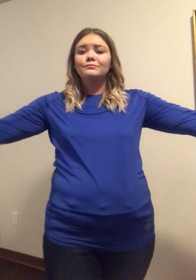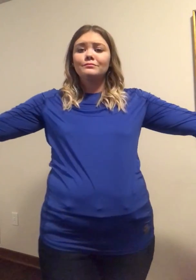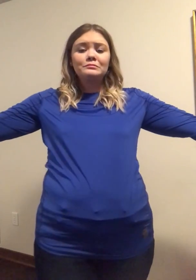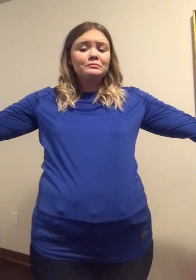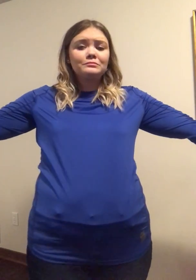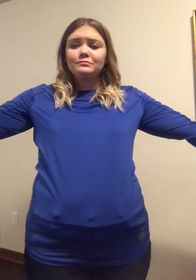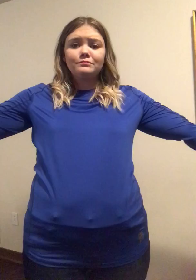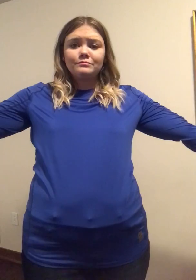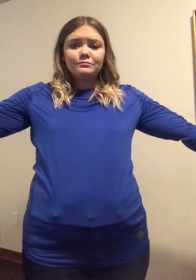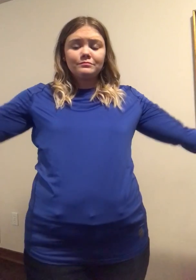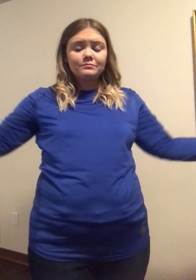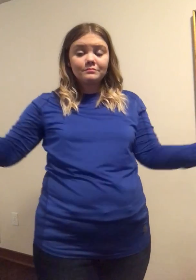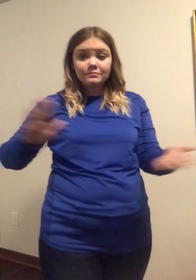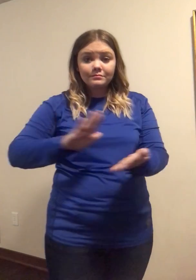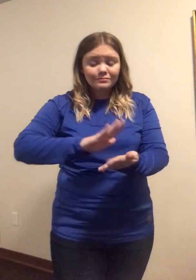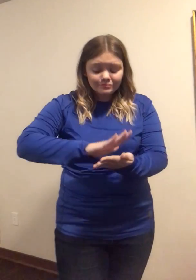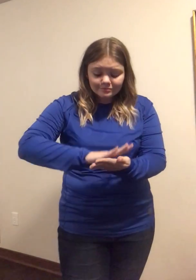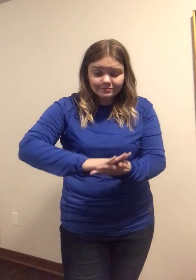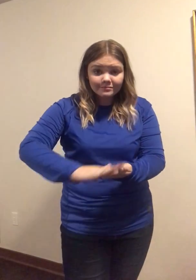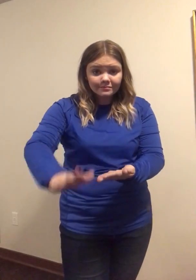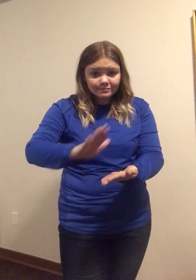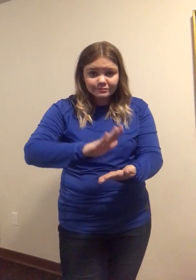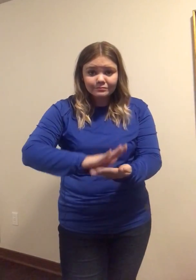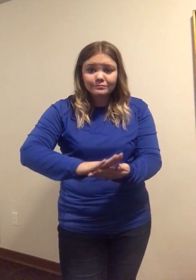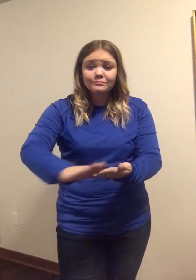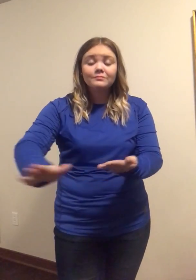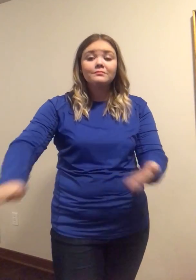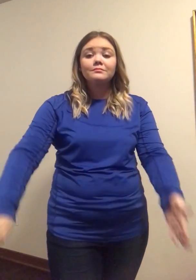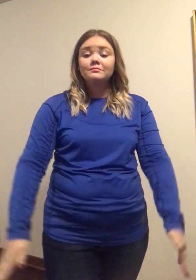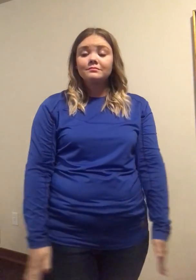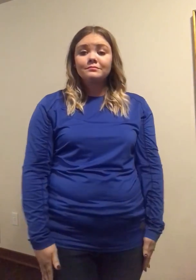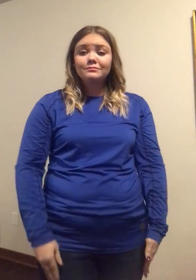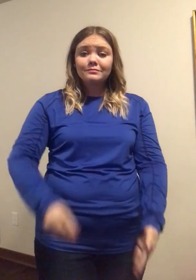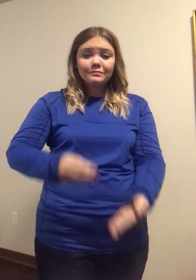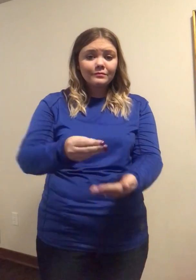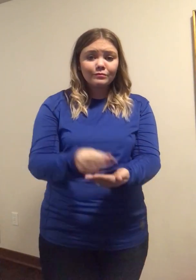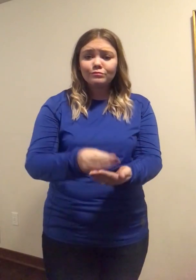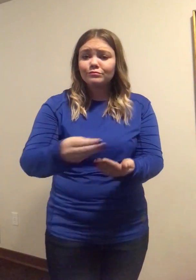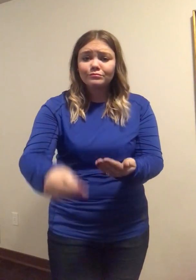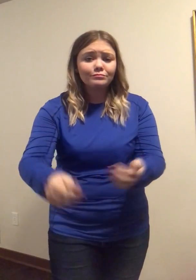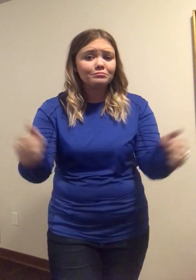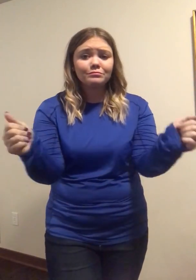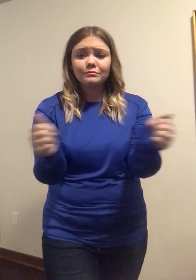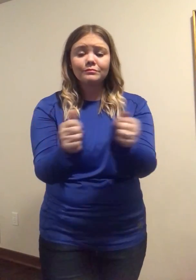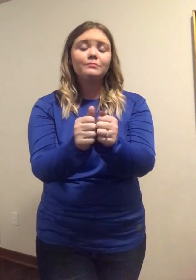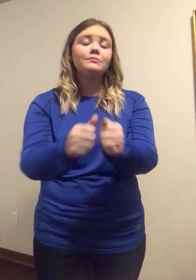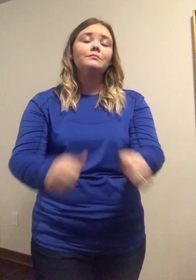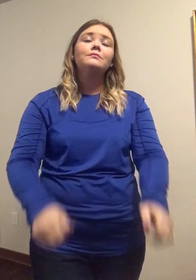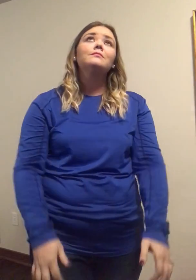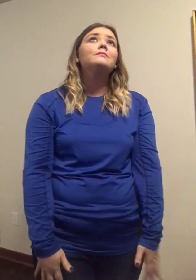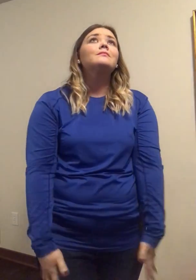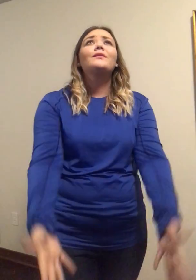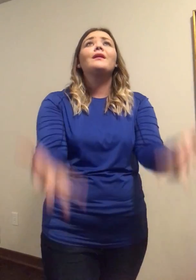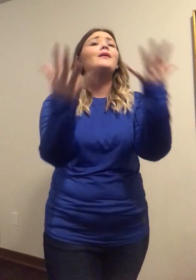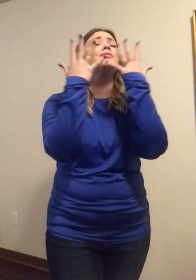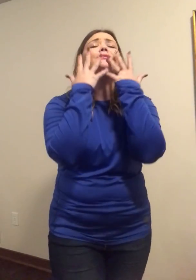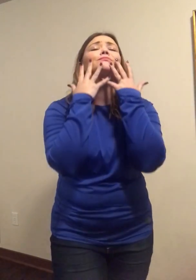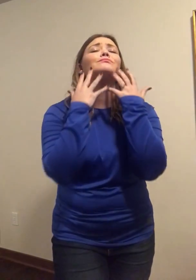open wide. Forgiveness was born with the